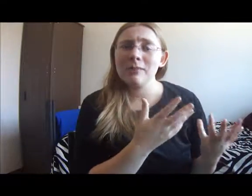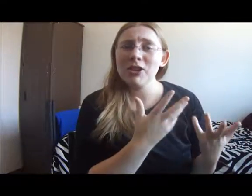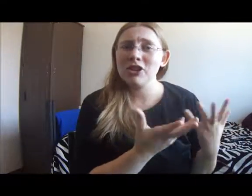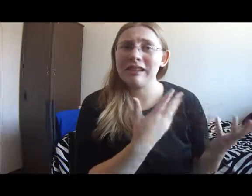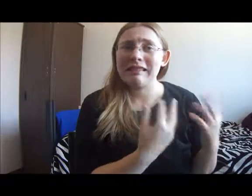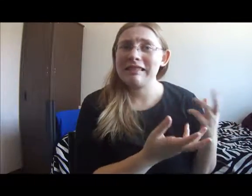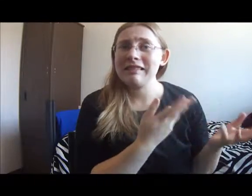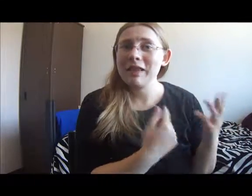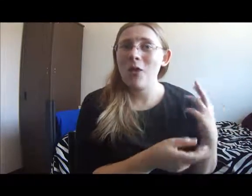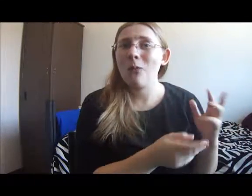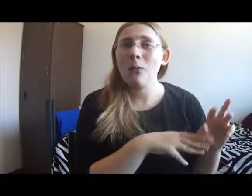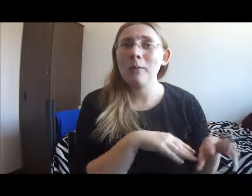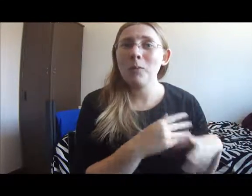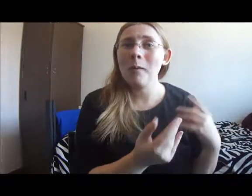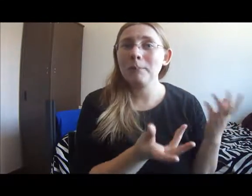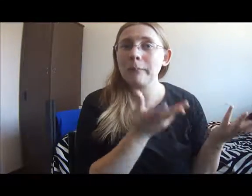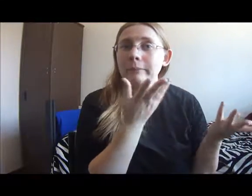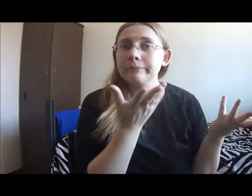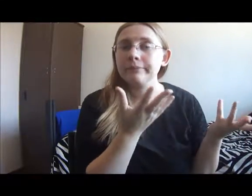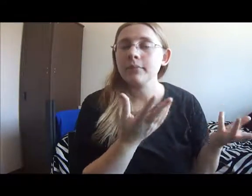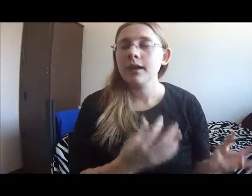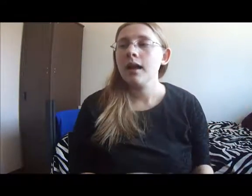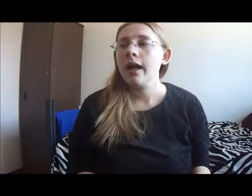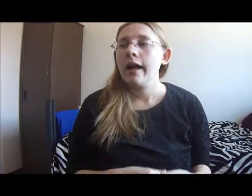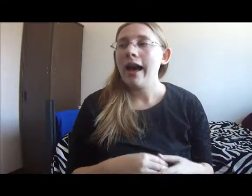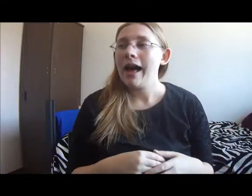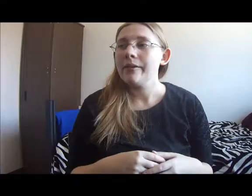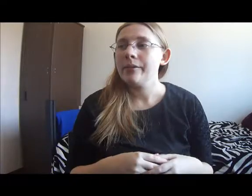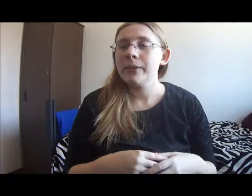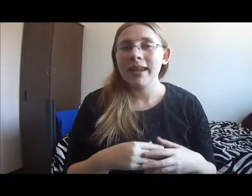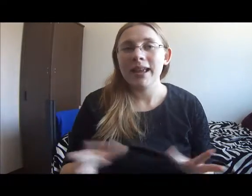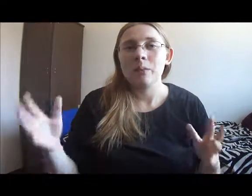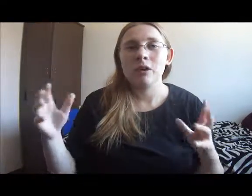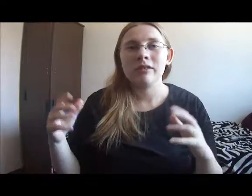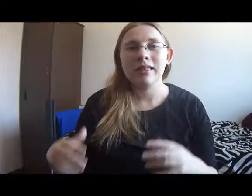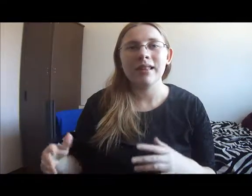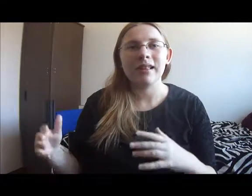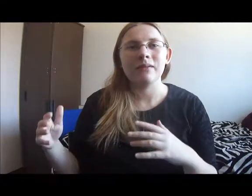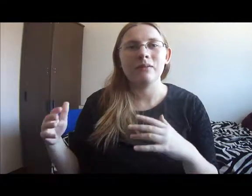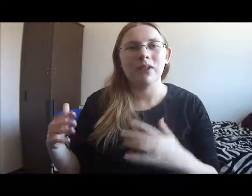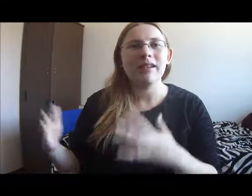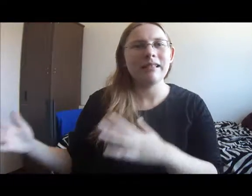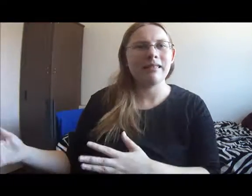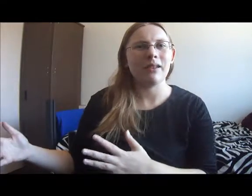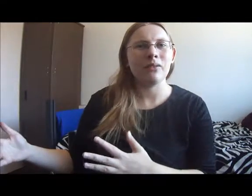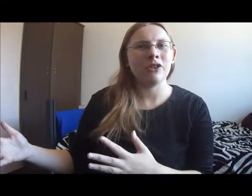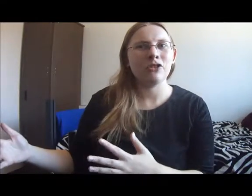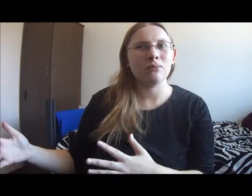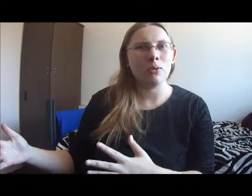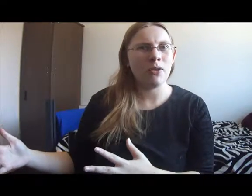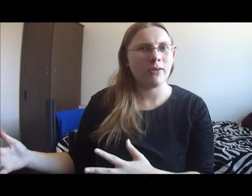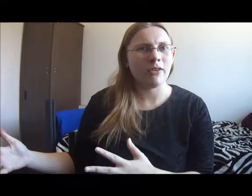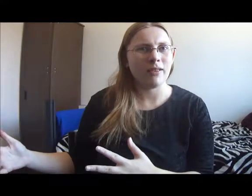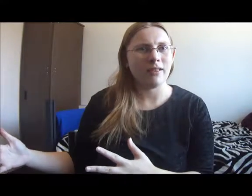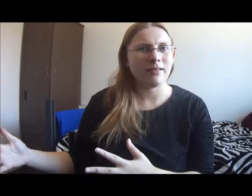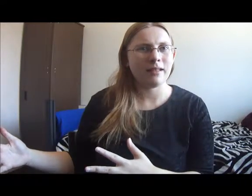is. Whoop whoop whoop. But again we're seeing very selfish motives for this.